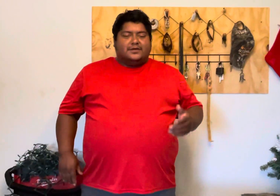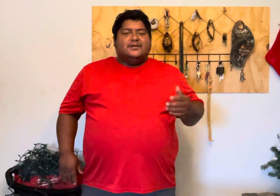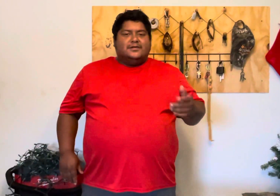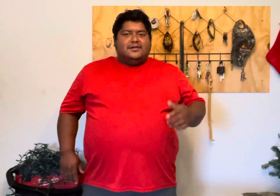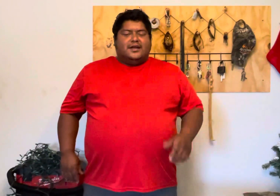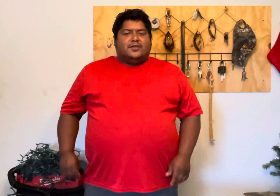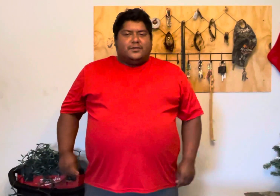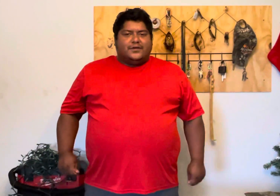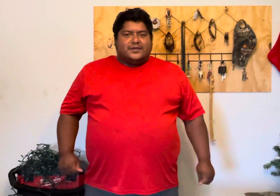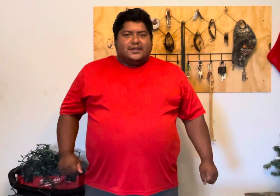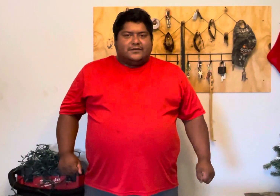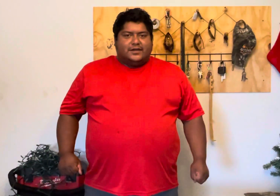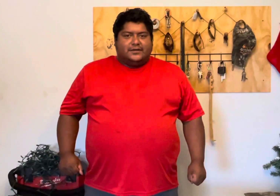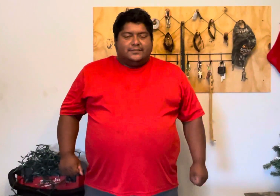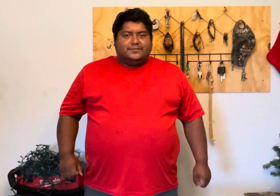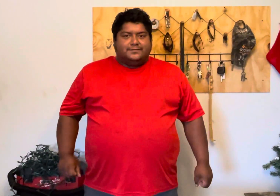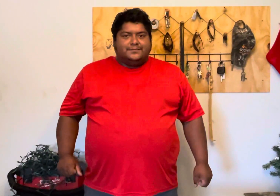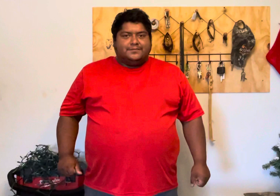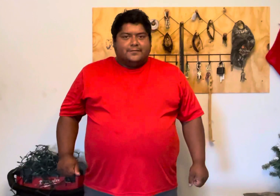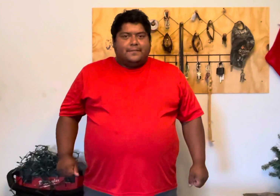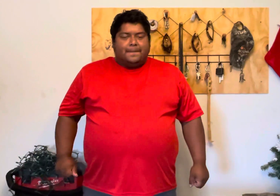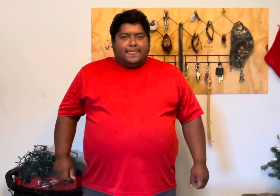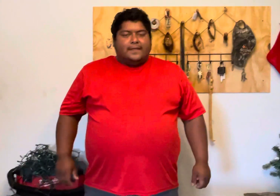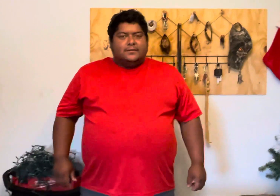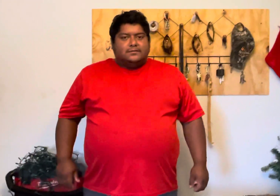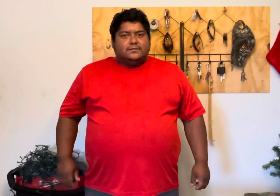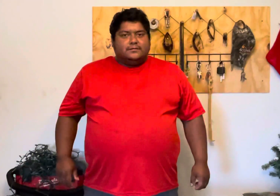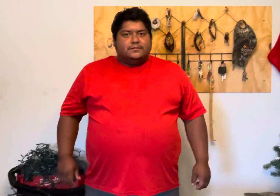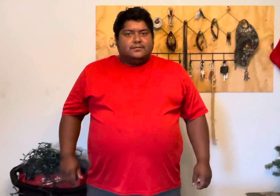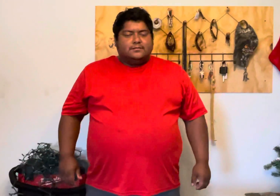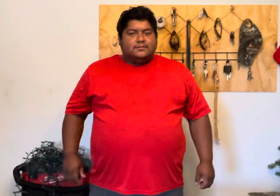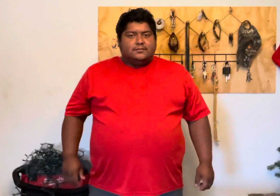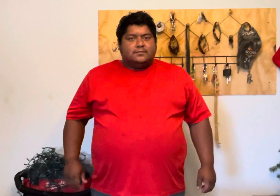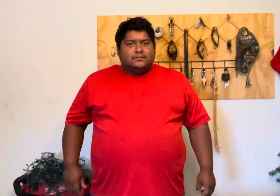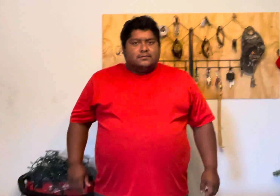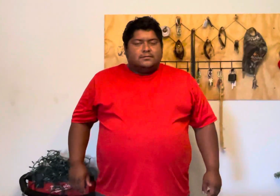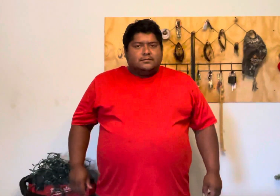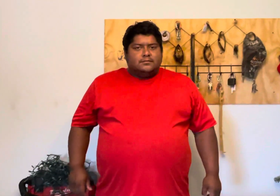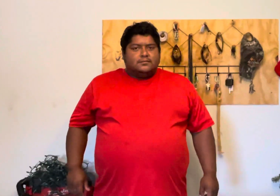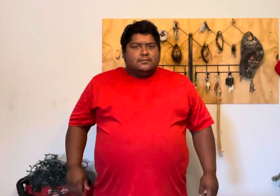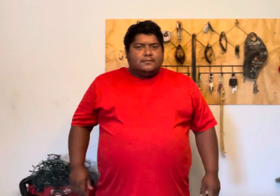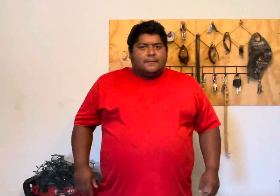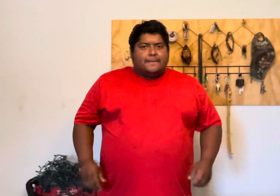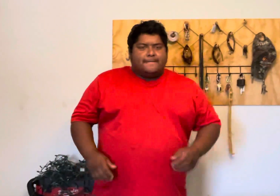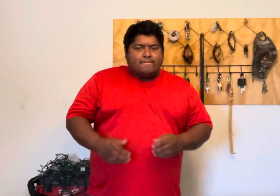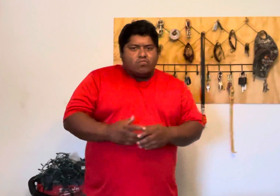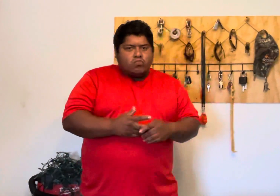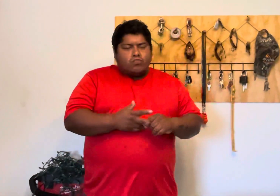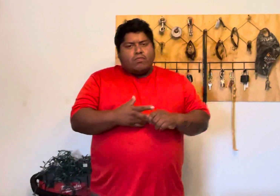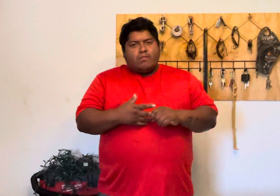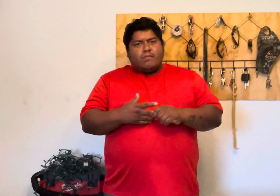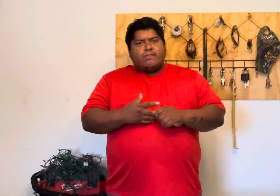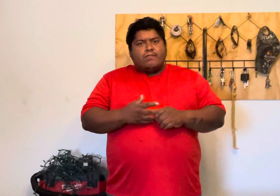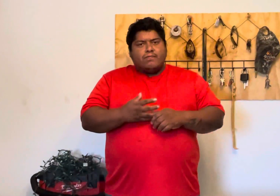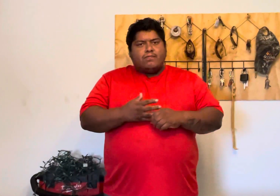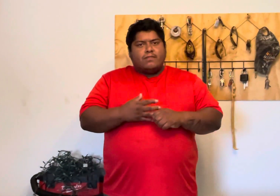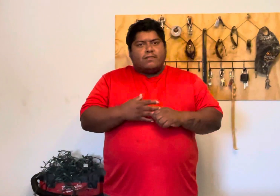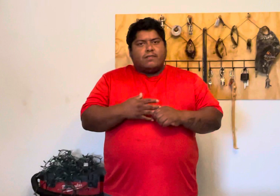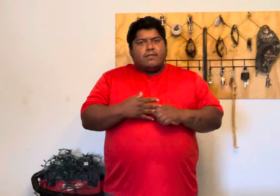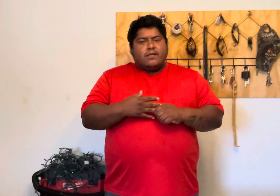i think and then on the ditch or the uh quick attach if you chop a tree down it leaves like a two inch stub and